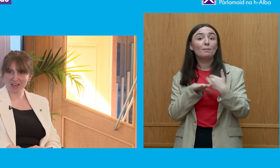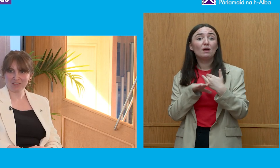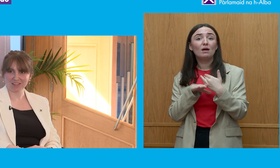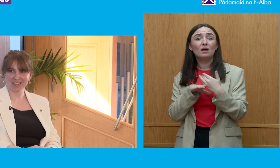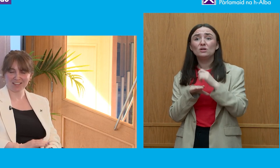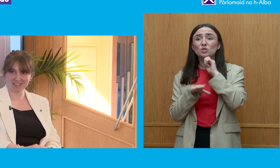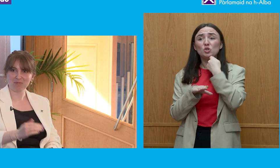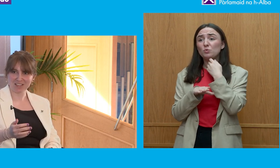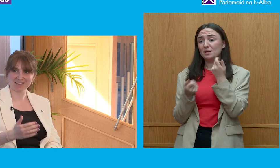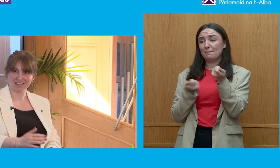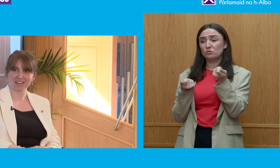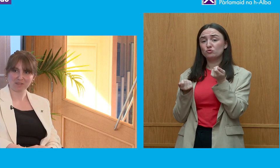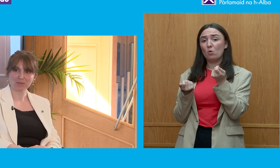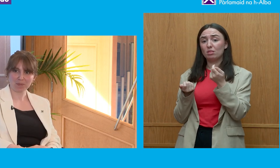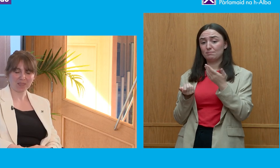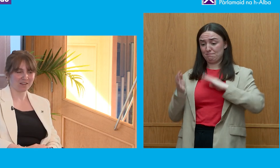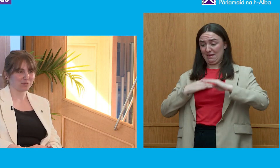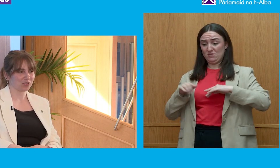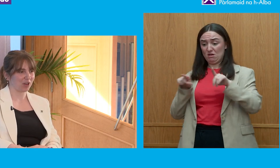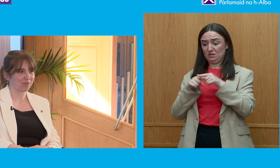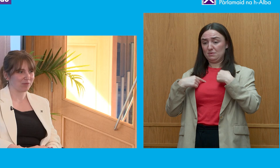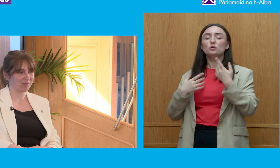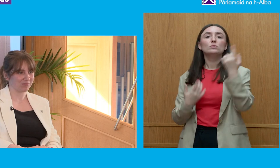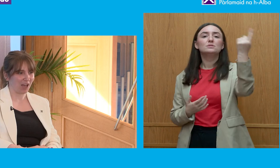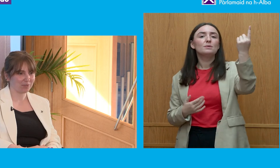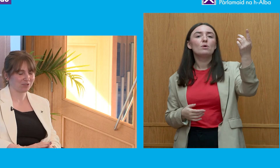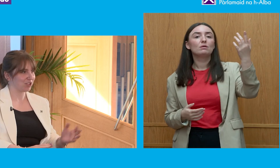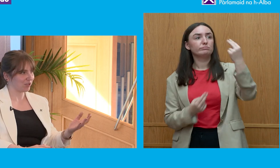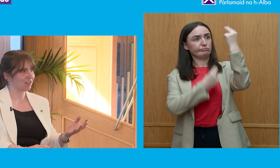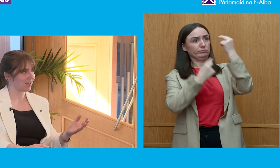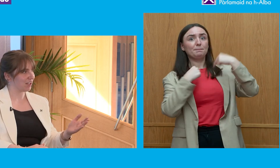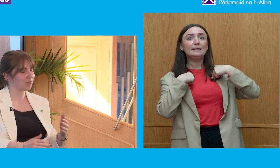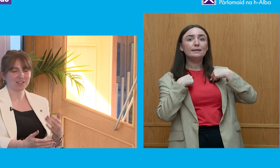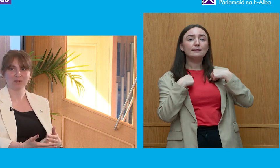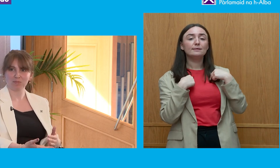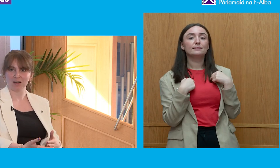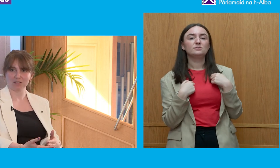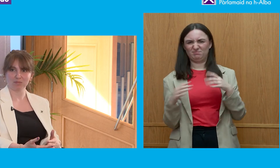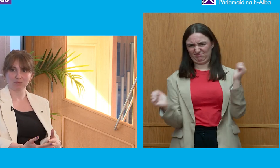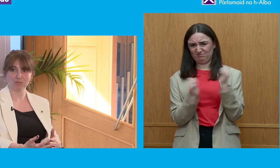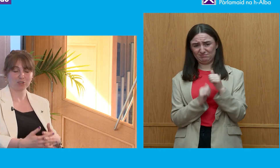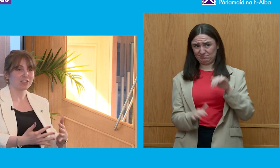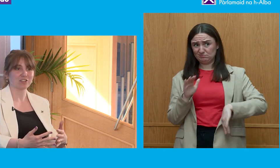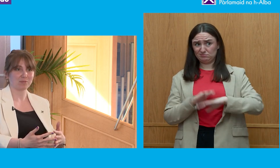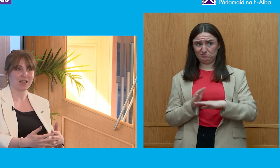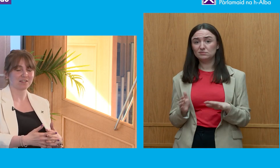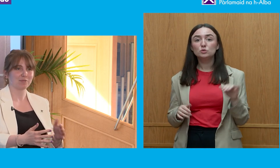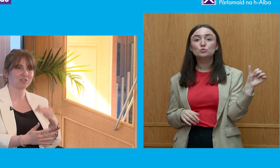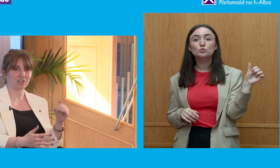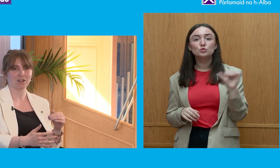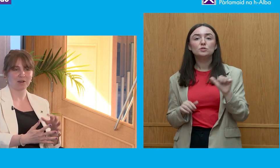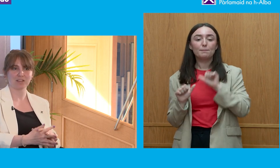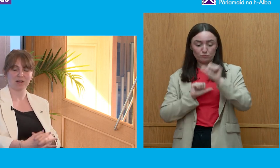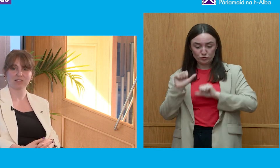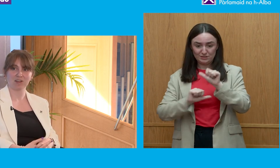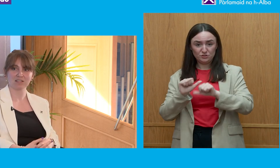judge your own behavior like someone else does that so I'm absolutely agree that yes we need procedures in place and